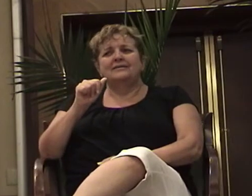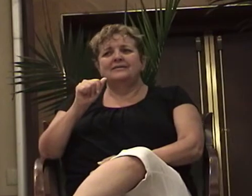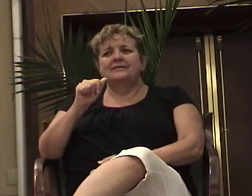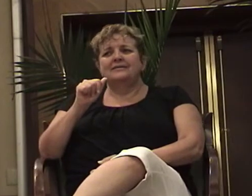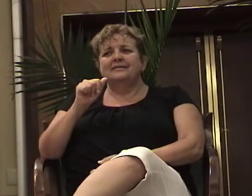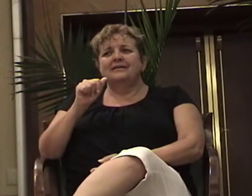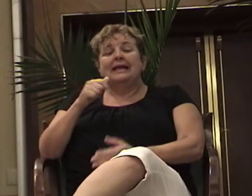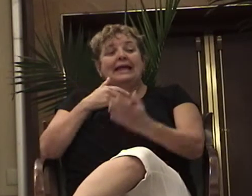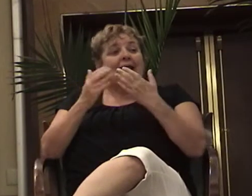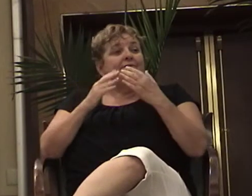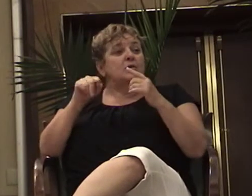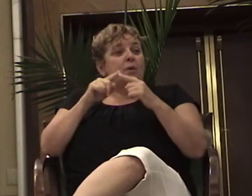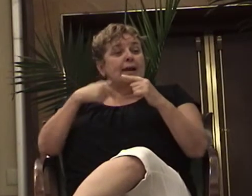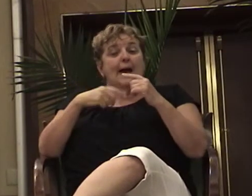I get everything I need.